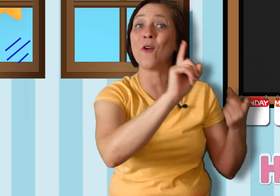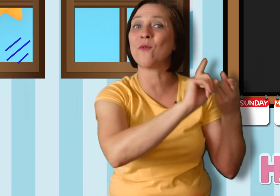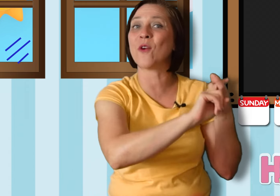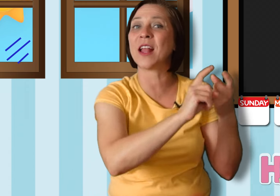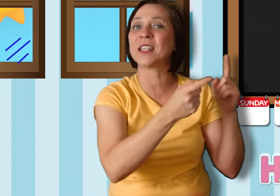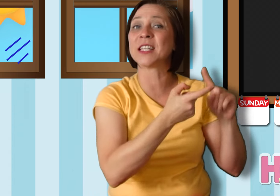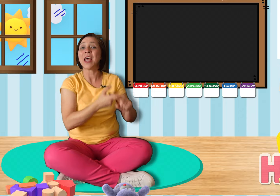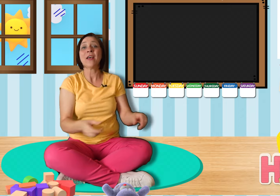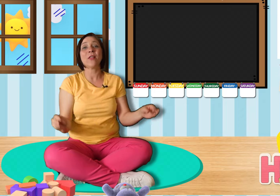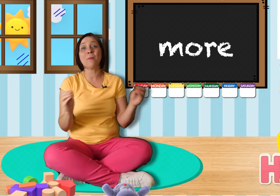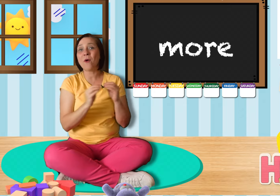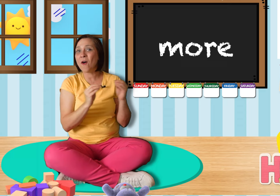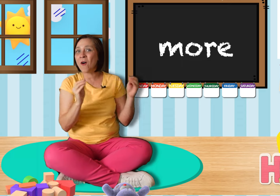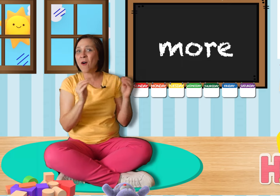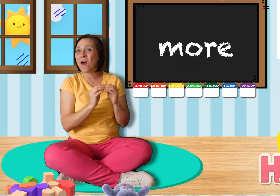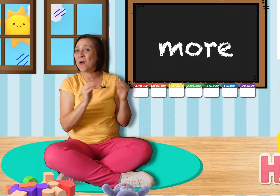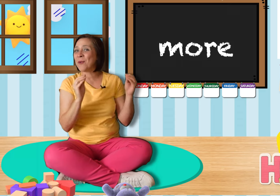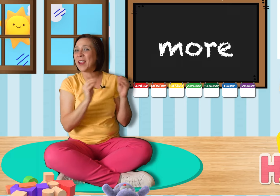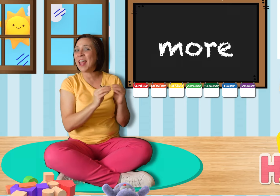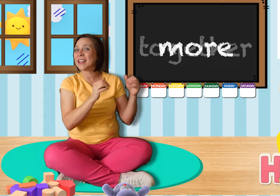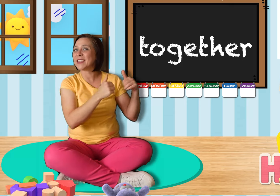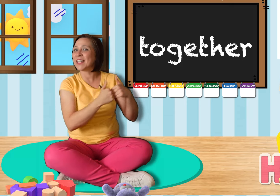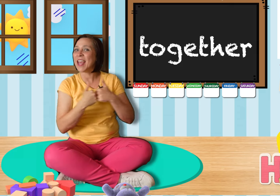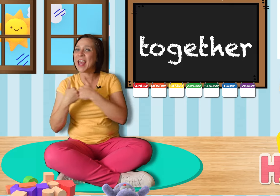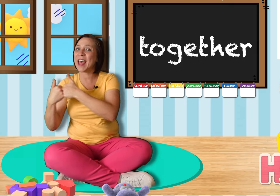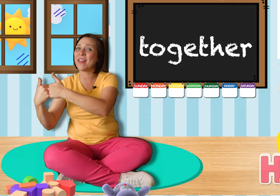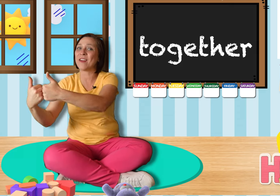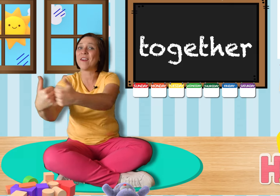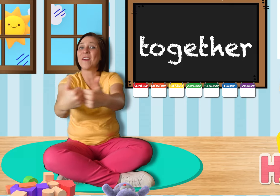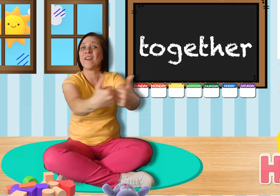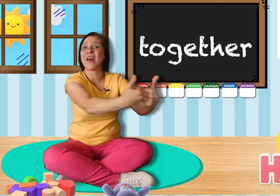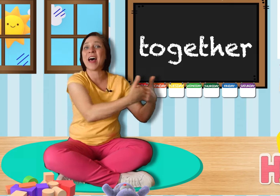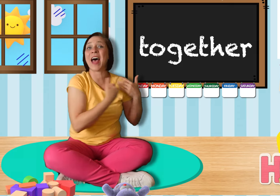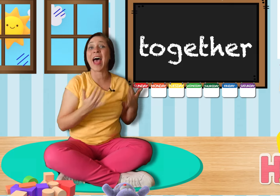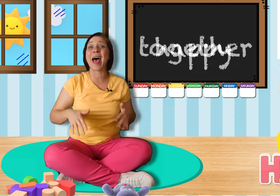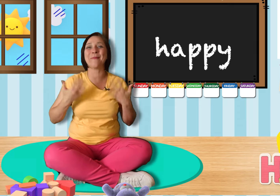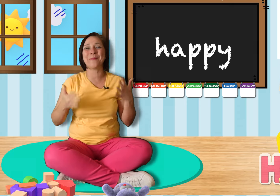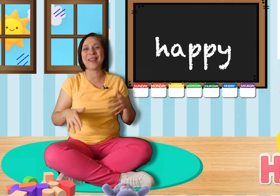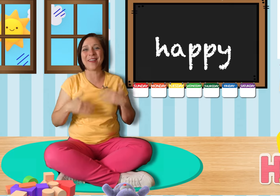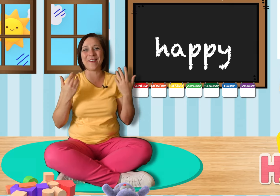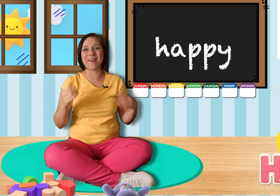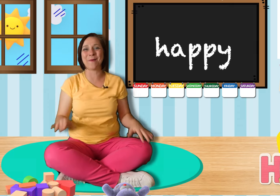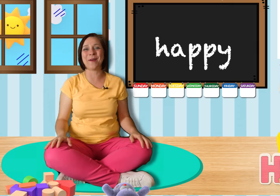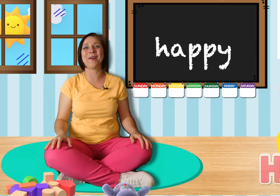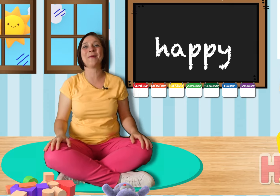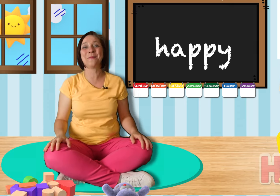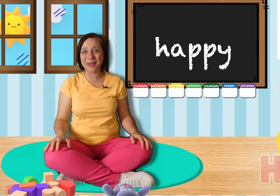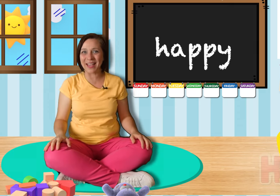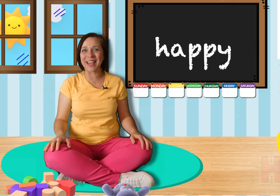friends. The more we get together, the happier we'll be.